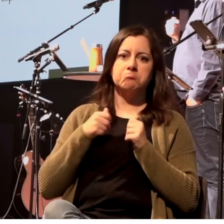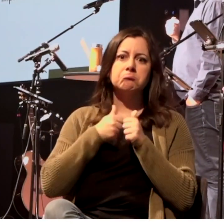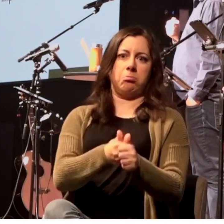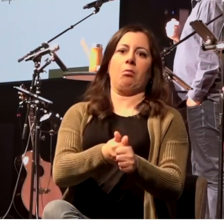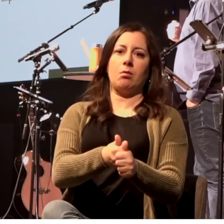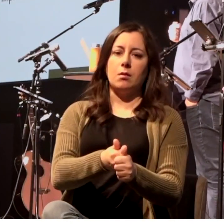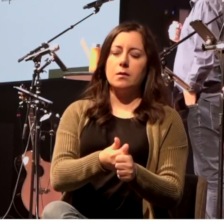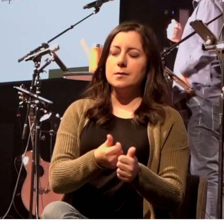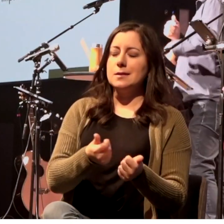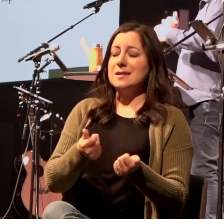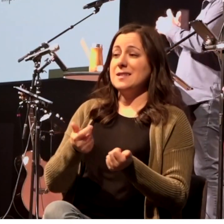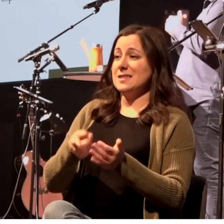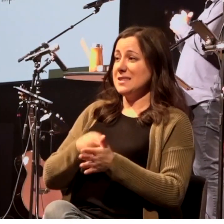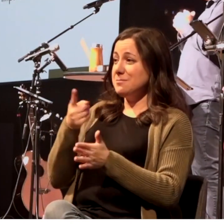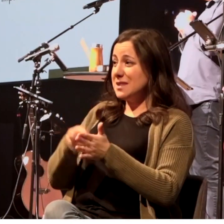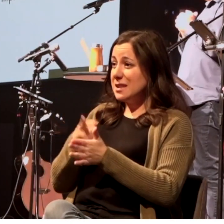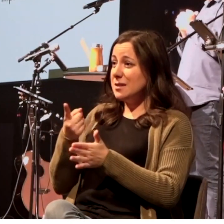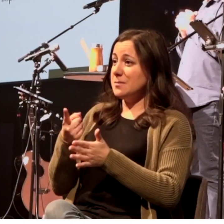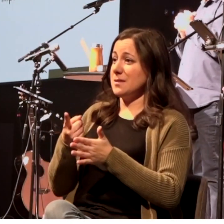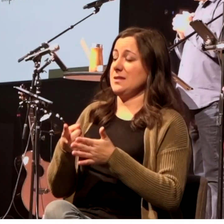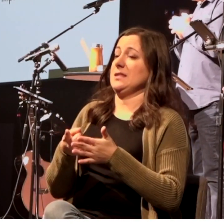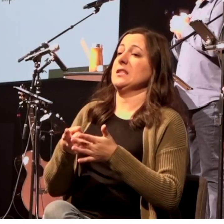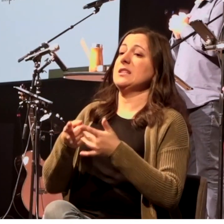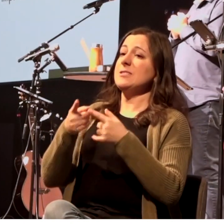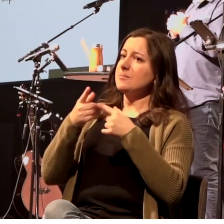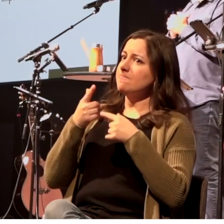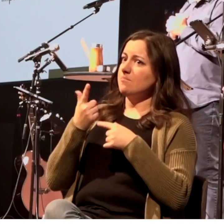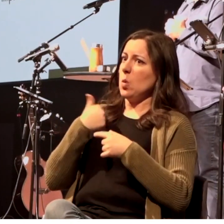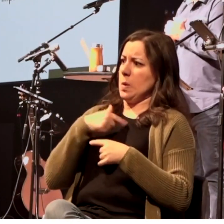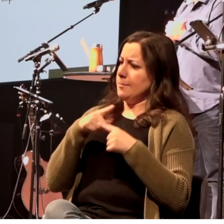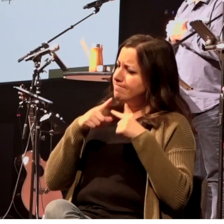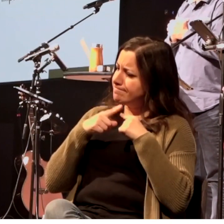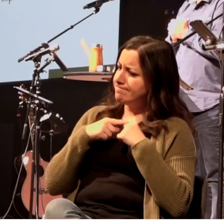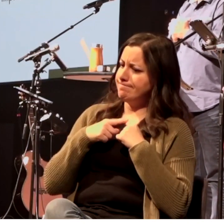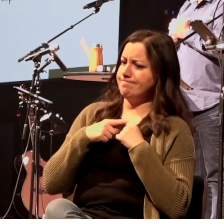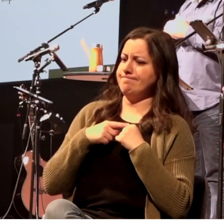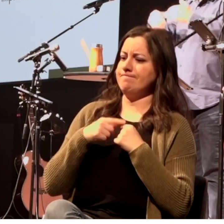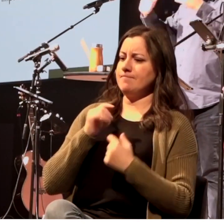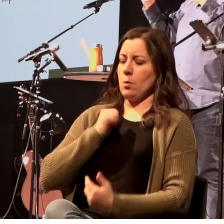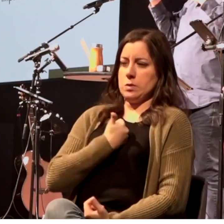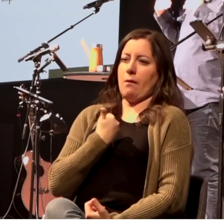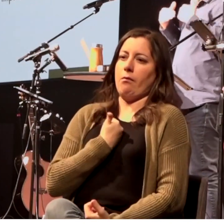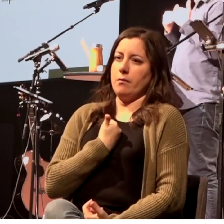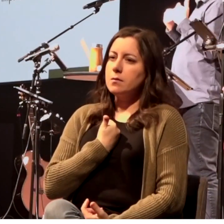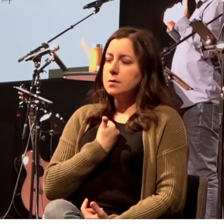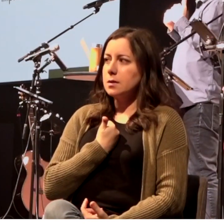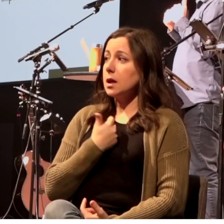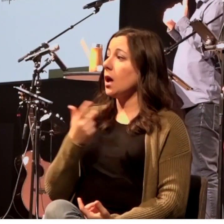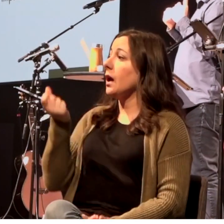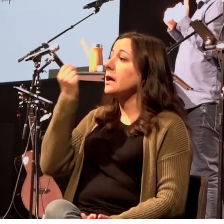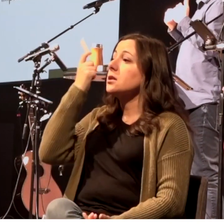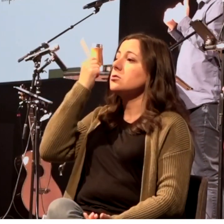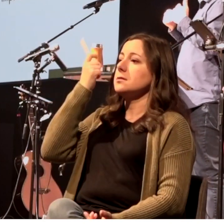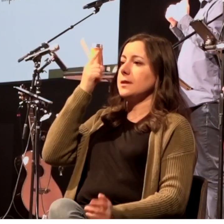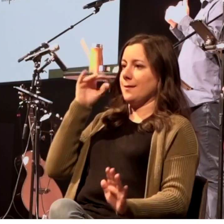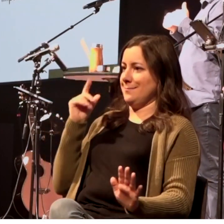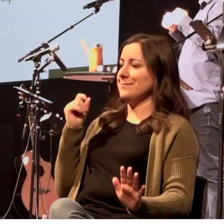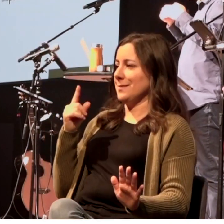Now, listen, some of us need to stop right there and take a walk with that. Listen, I get it. Like, I'm at the front of this